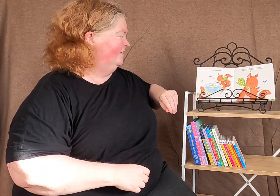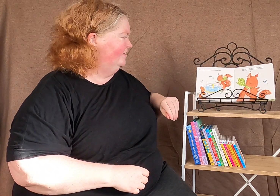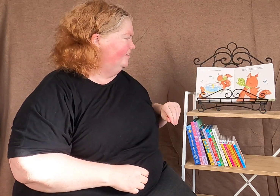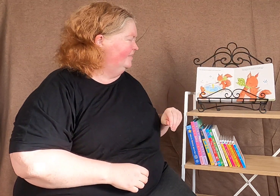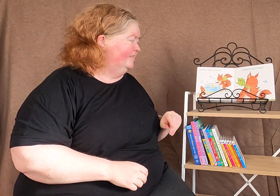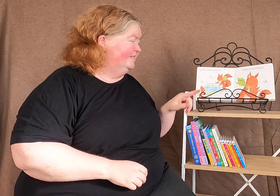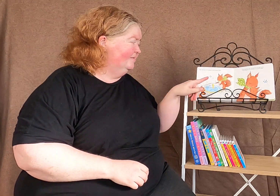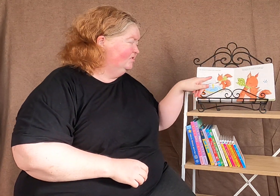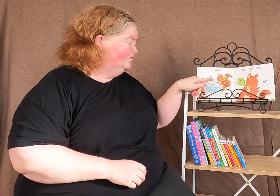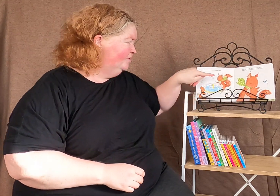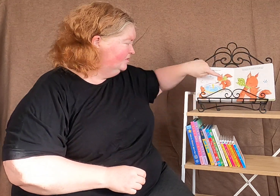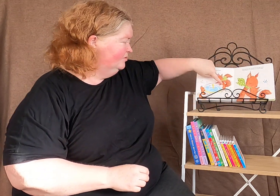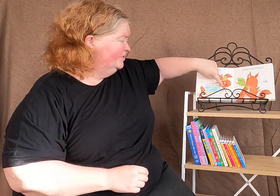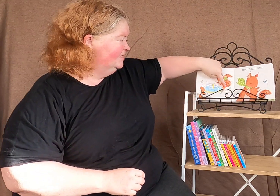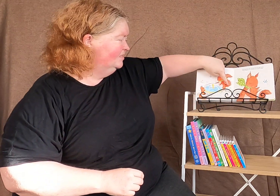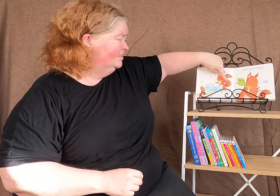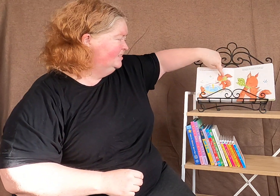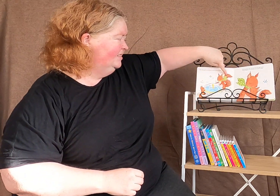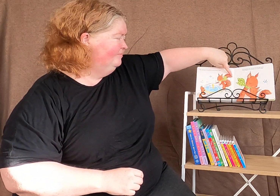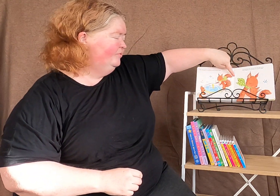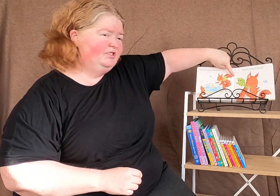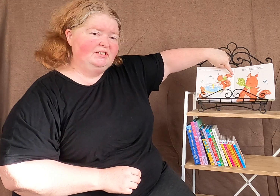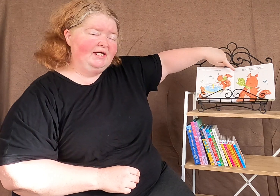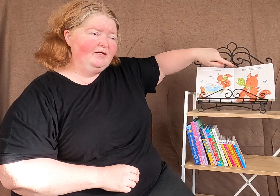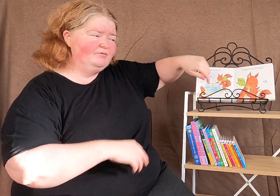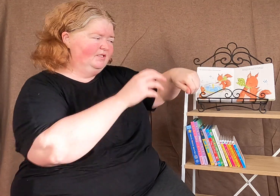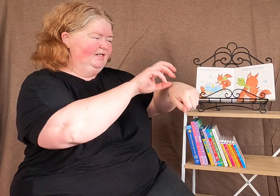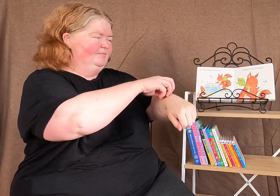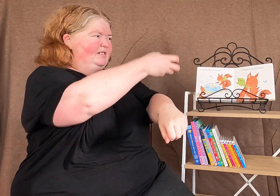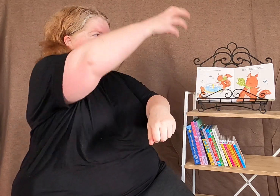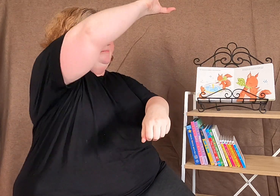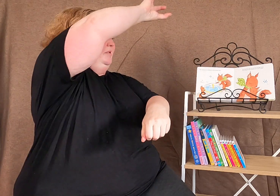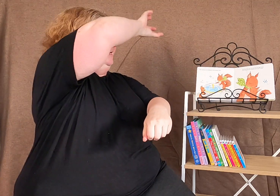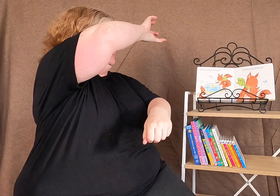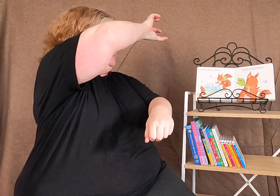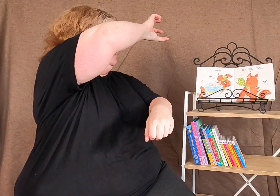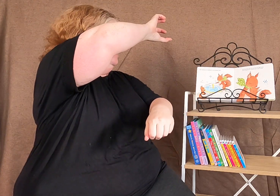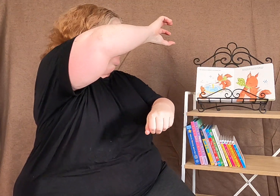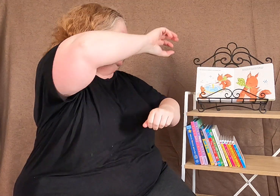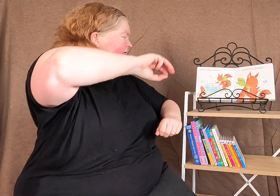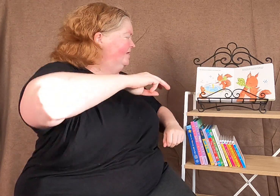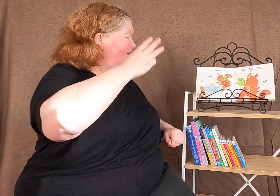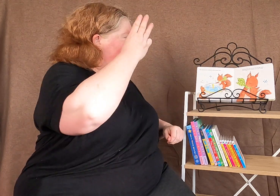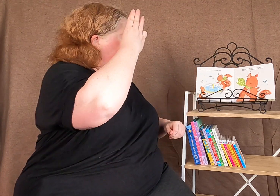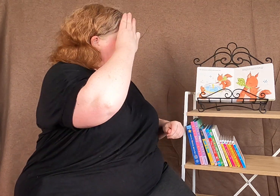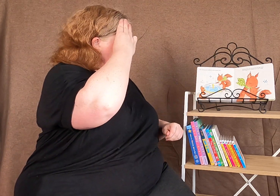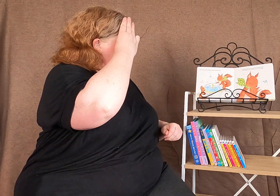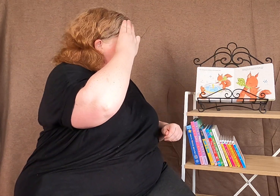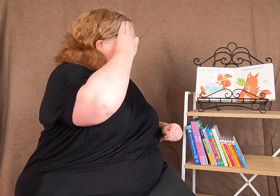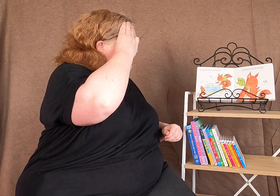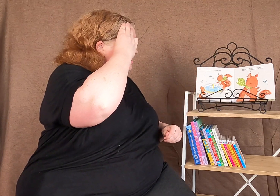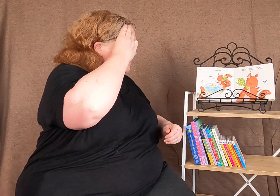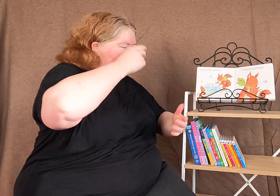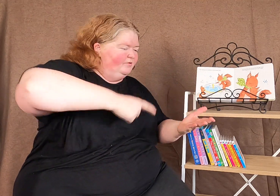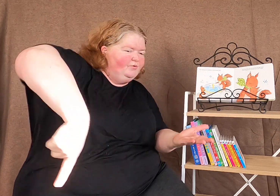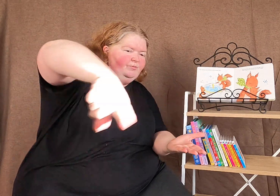Some squirrels. See their bushy tails? Comes up like that. With mummy, the